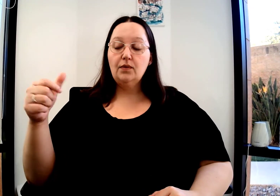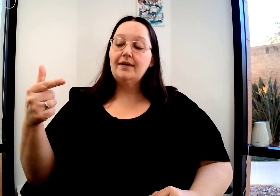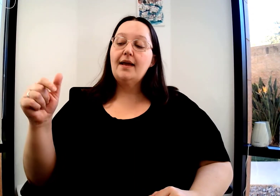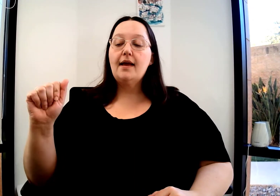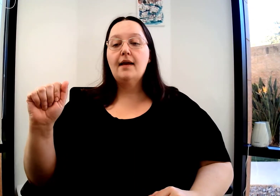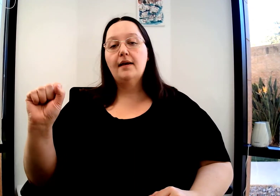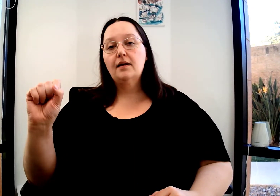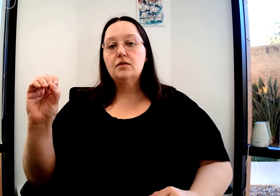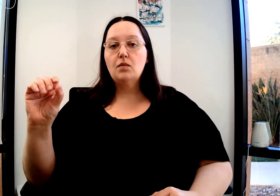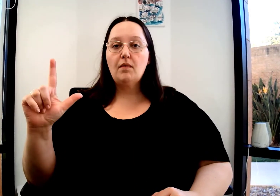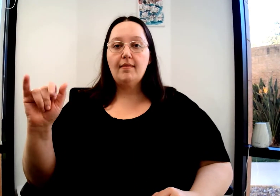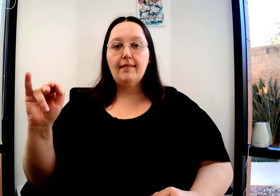gas or gasoline.